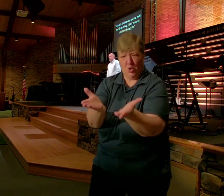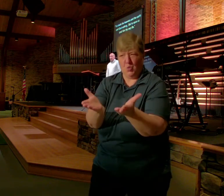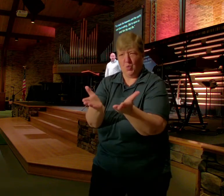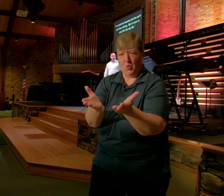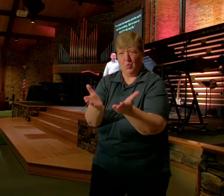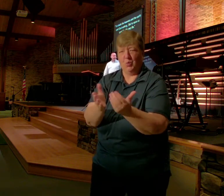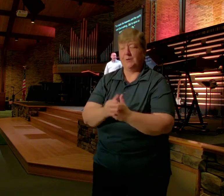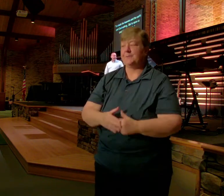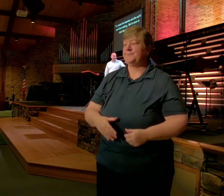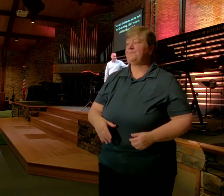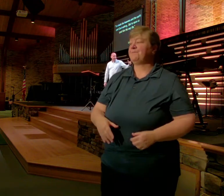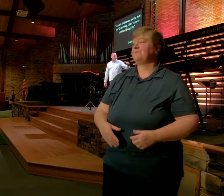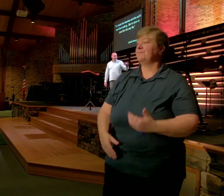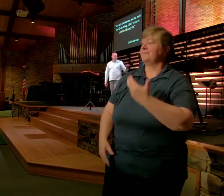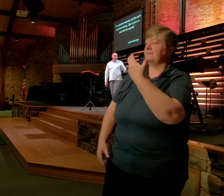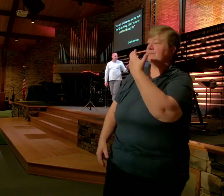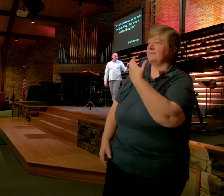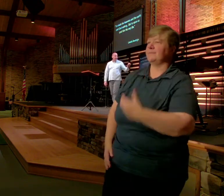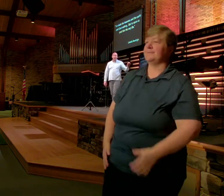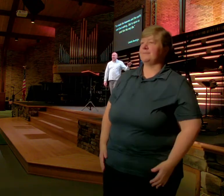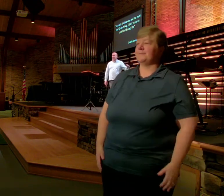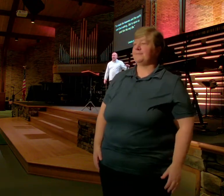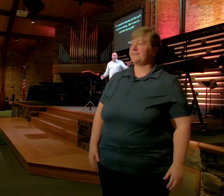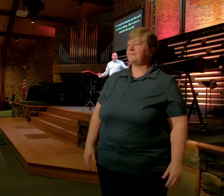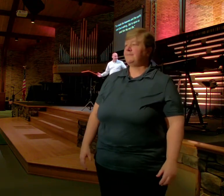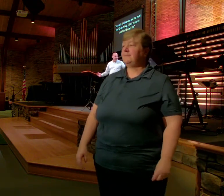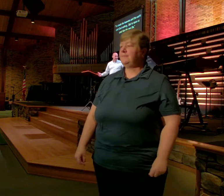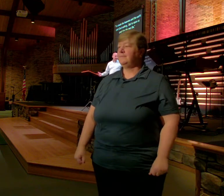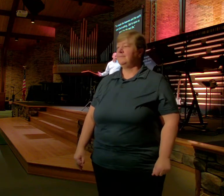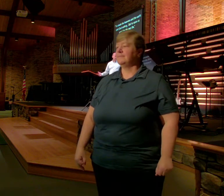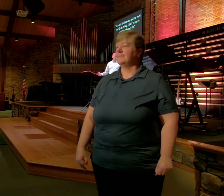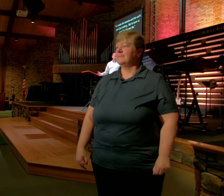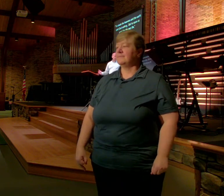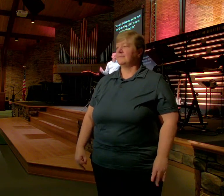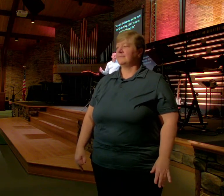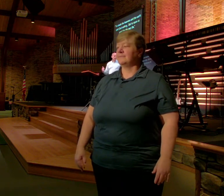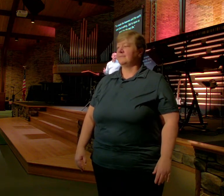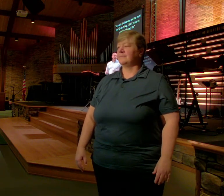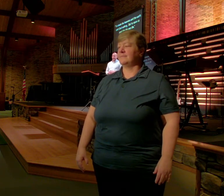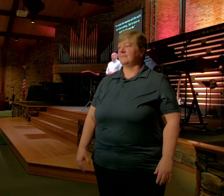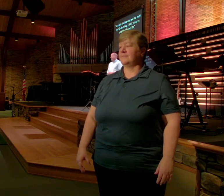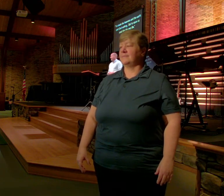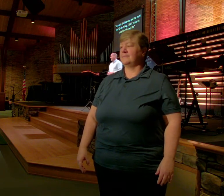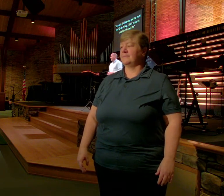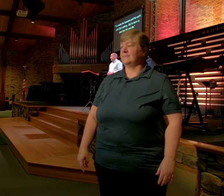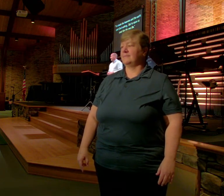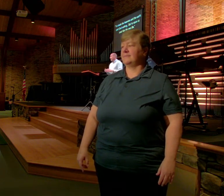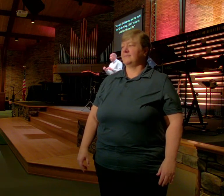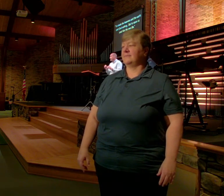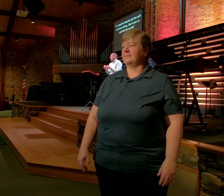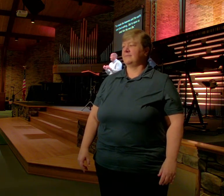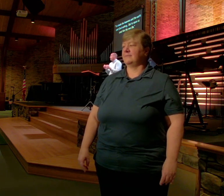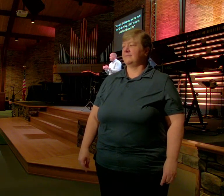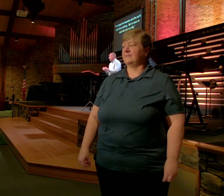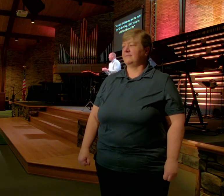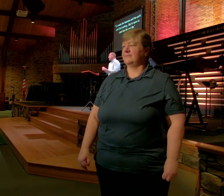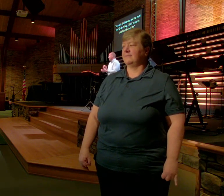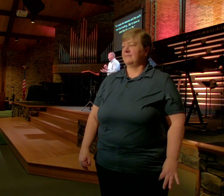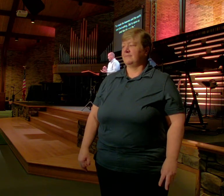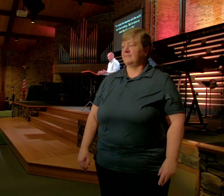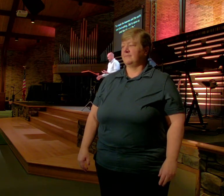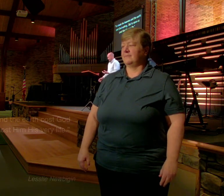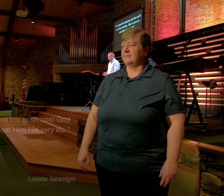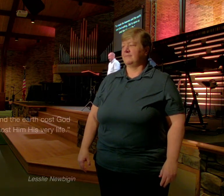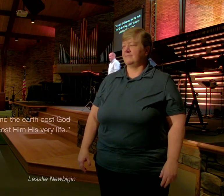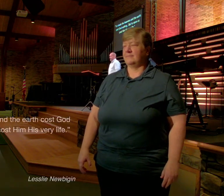To create The heavens And the earth Cost god Nothing But to Save us Cost him His very